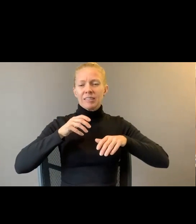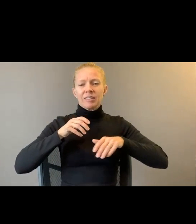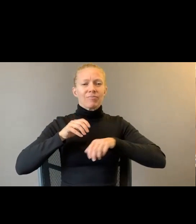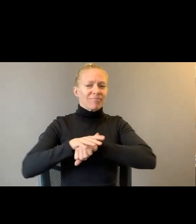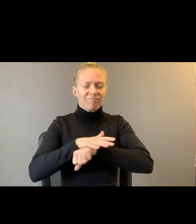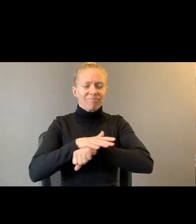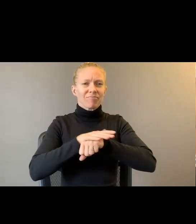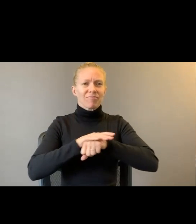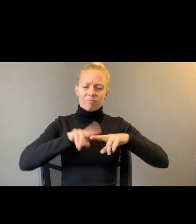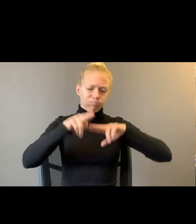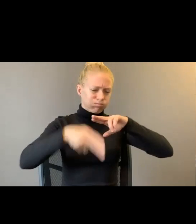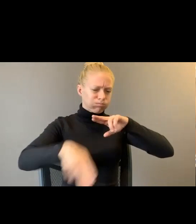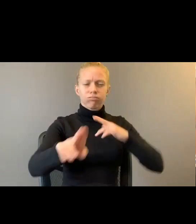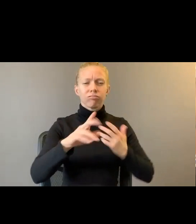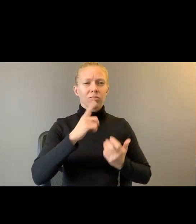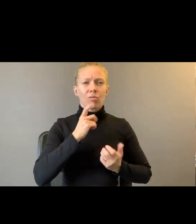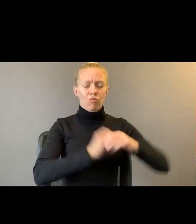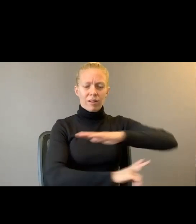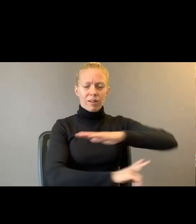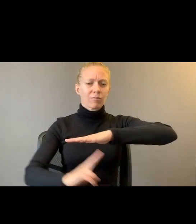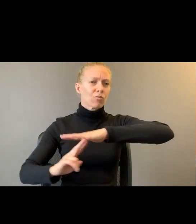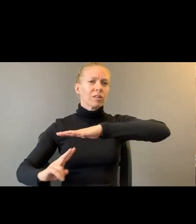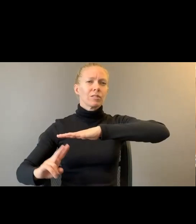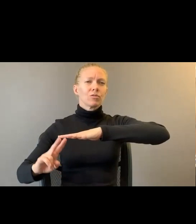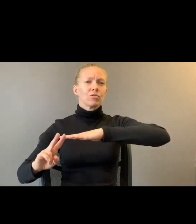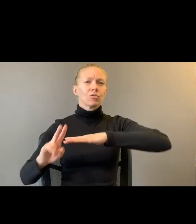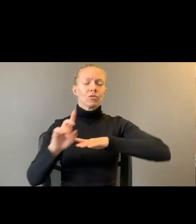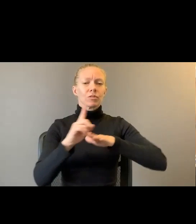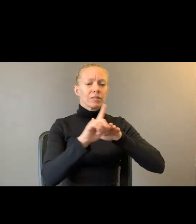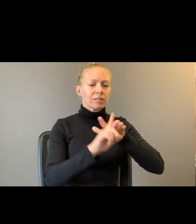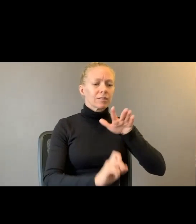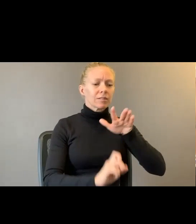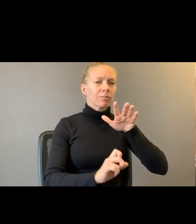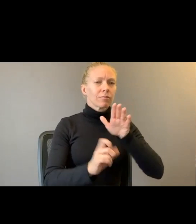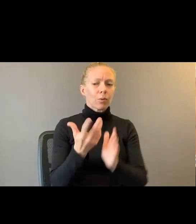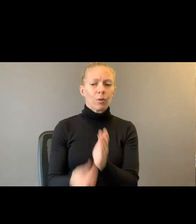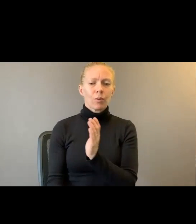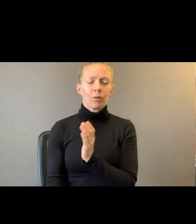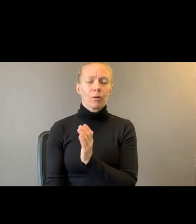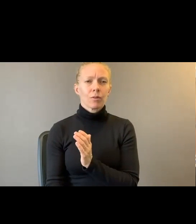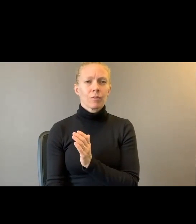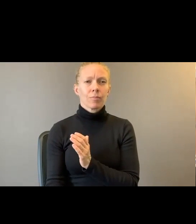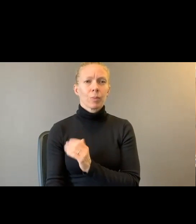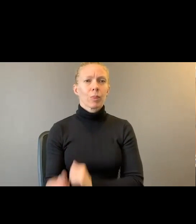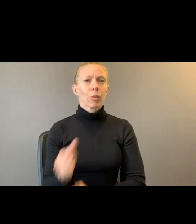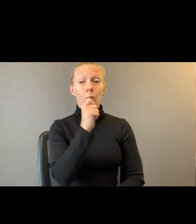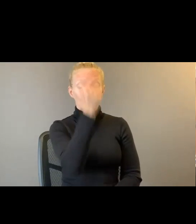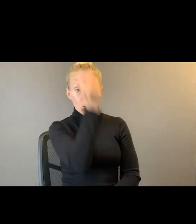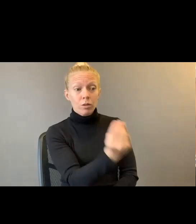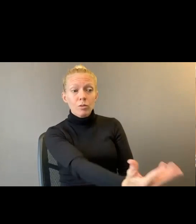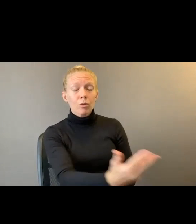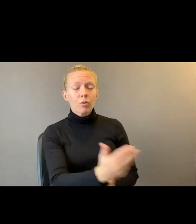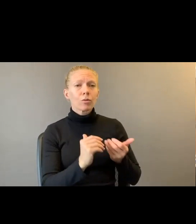Print. Disappearing. Disappearing. Who was told how to brook it?